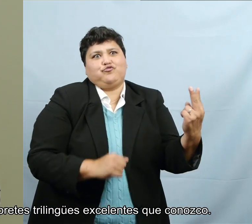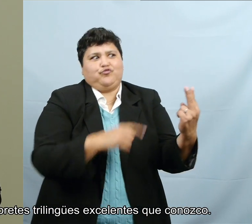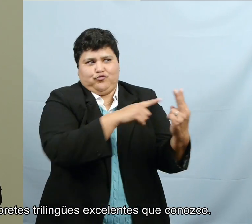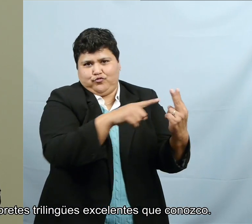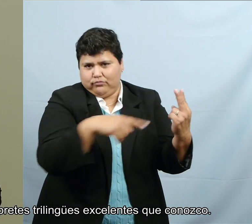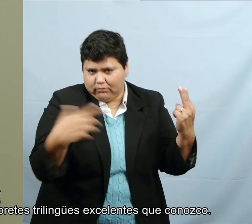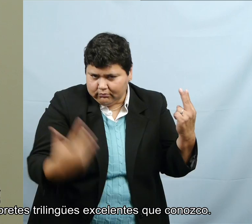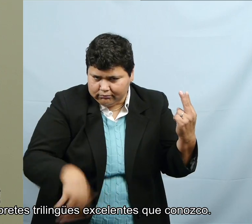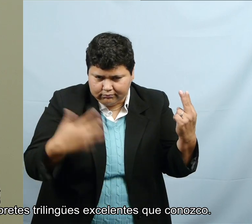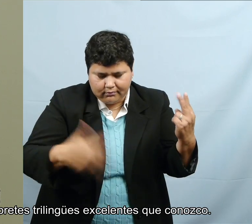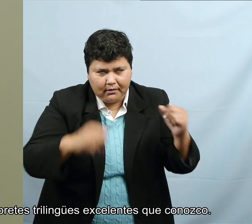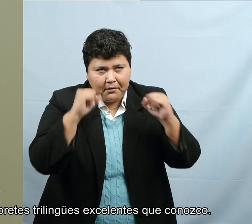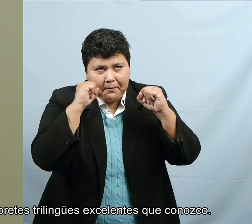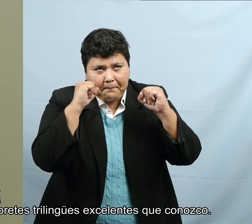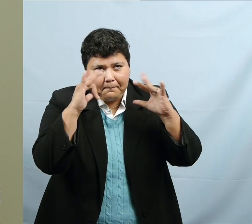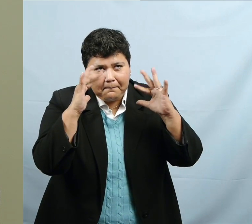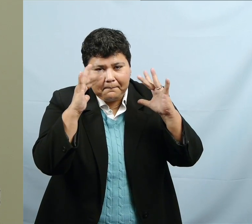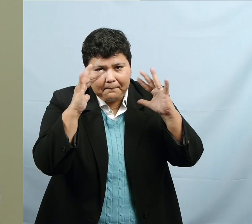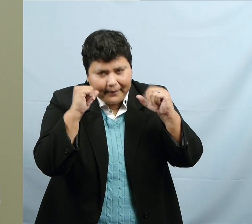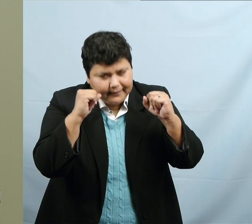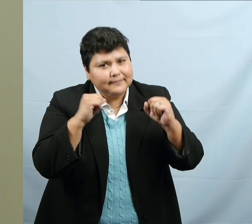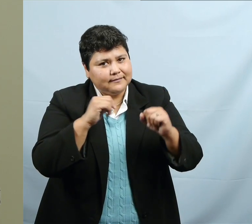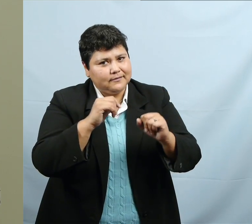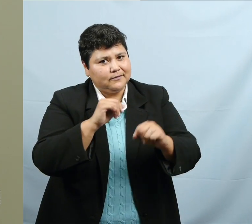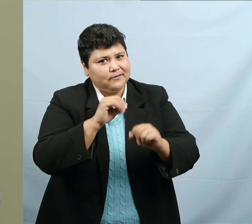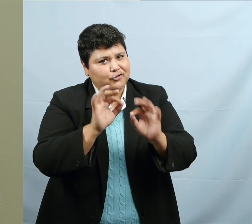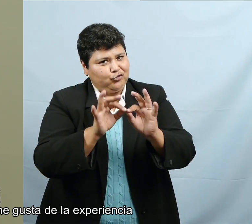at least amazing trilingual interpreters that I know of.